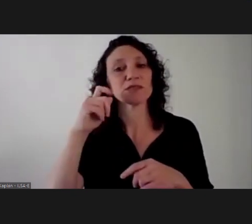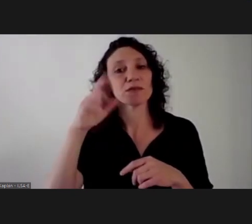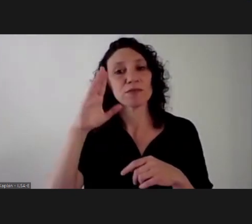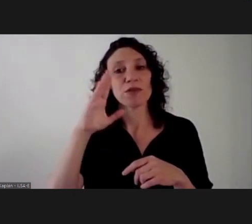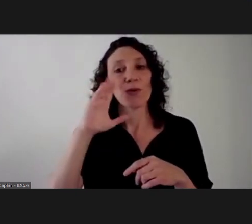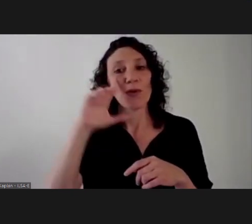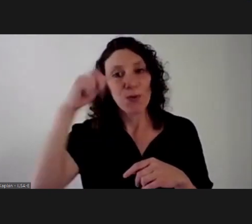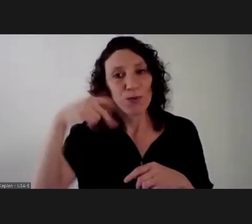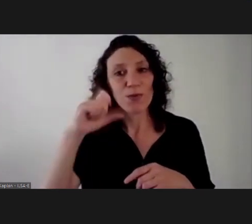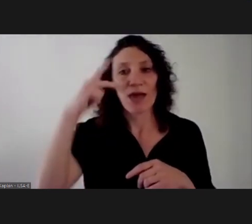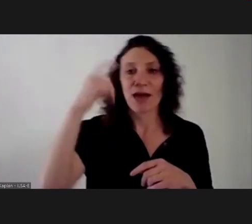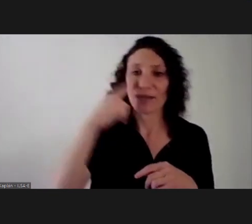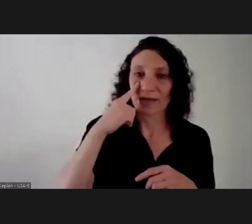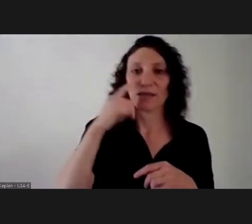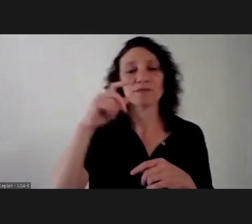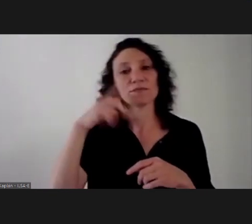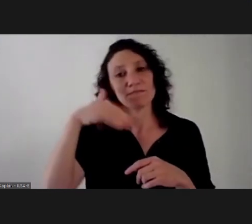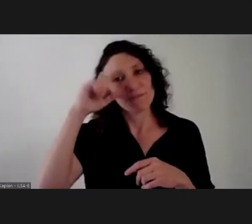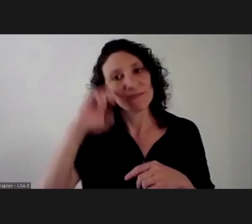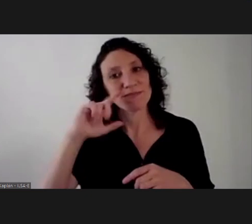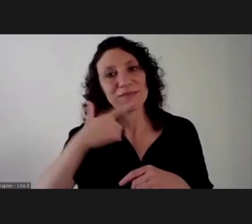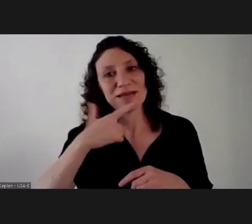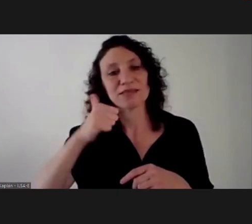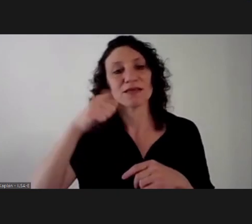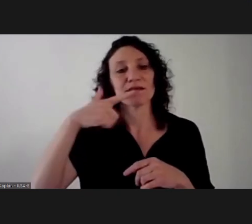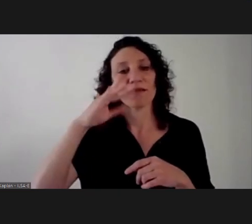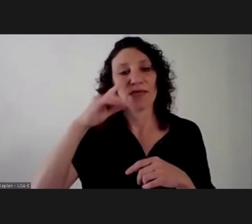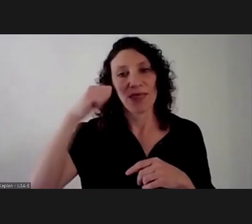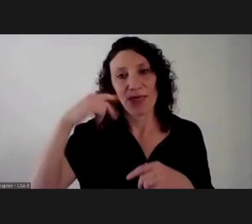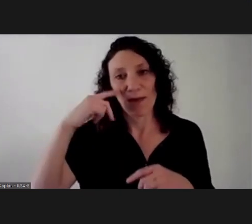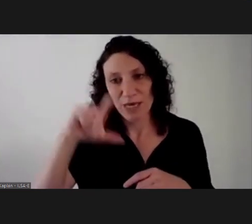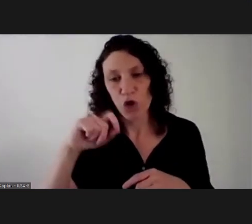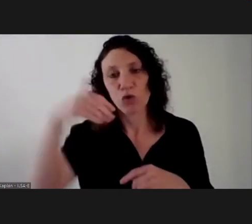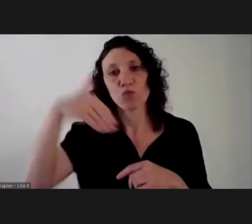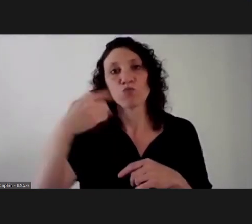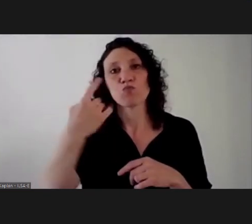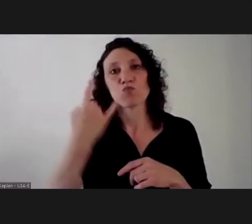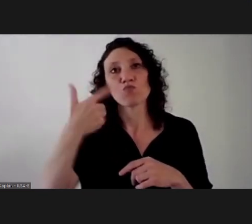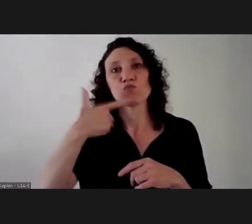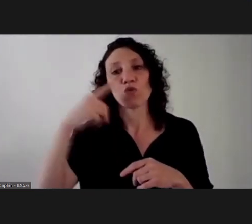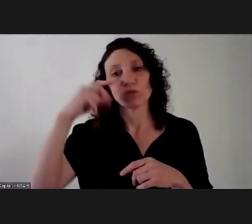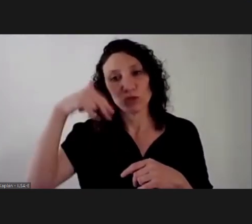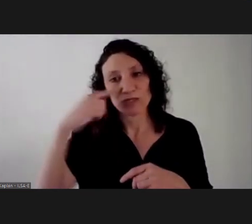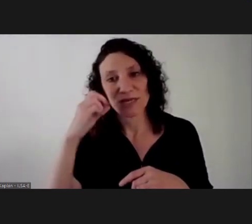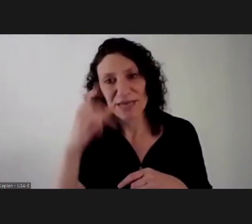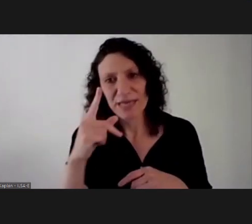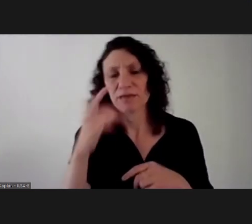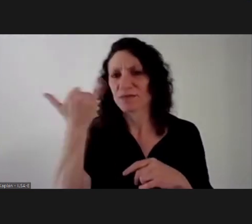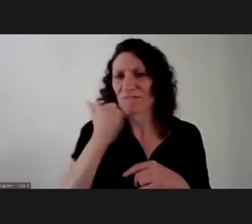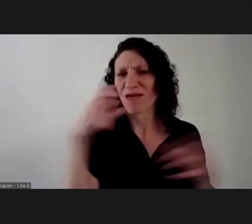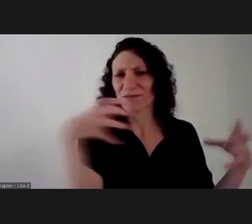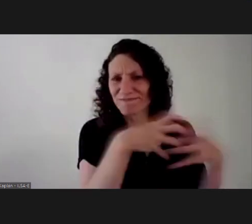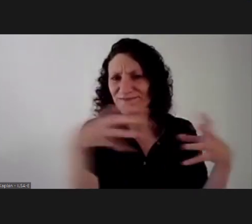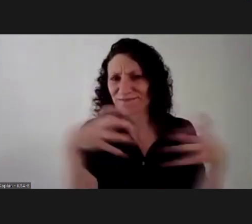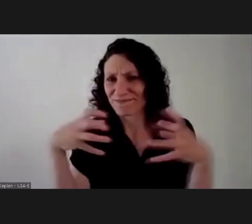Gabriela Massu, Marta Bianchi, Clara Zappetini, Ana Maria Muschnik, Ana the multiple groups